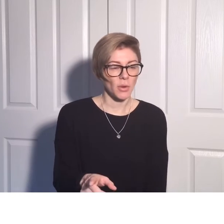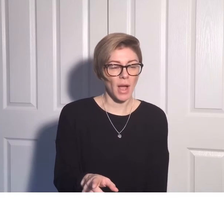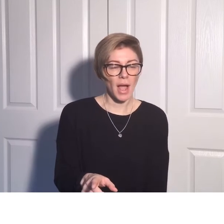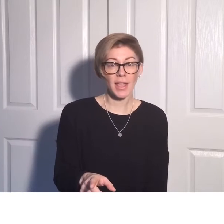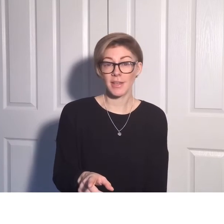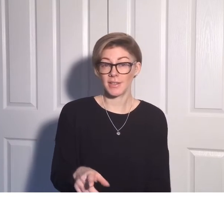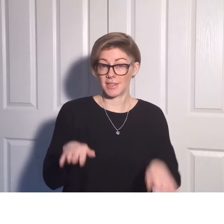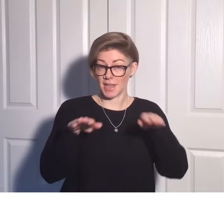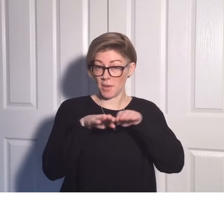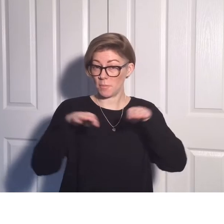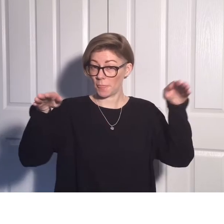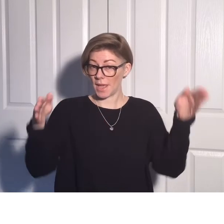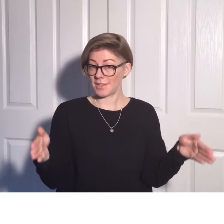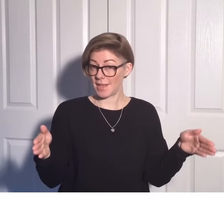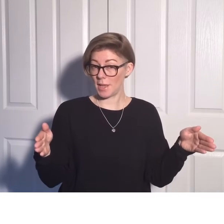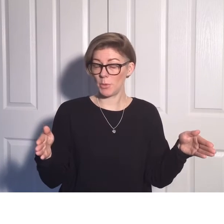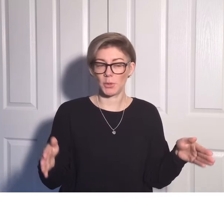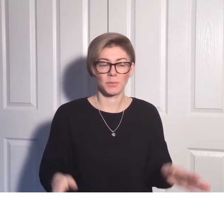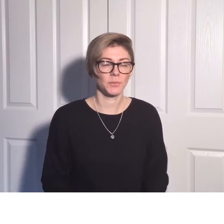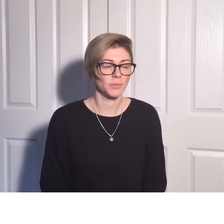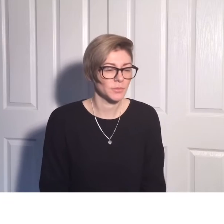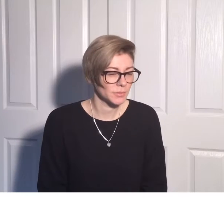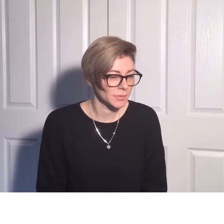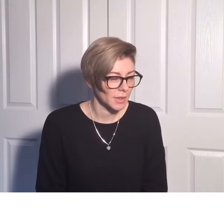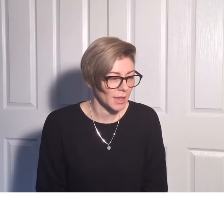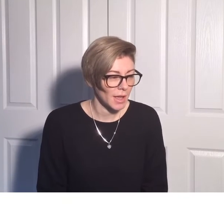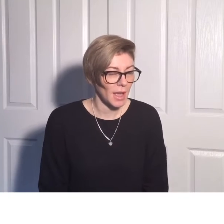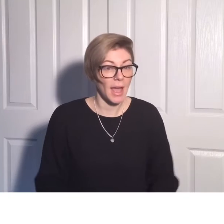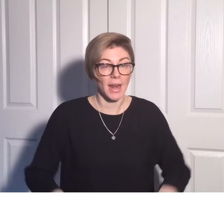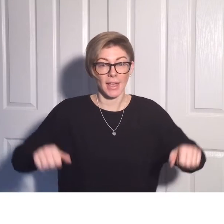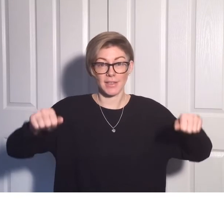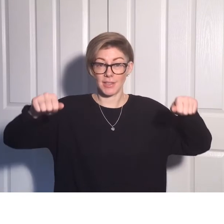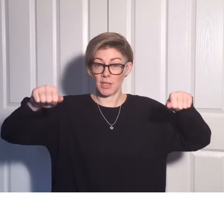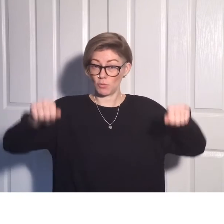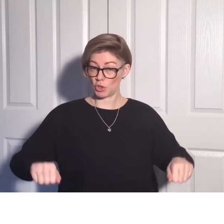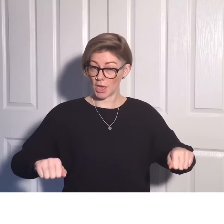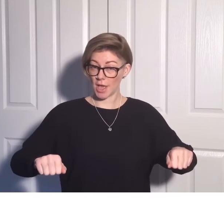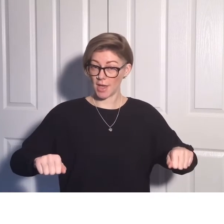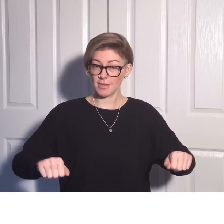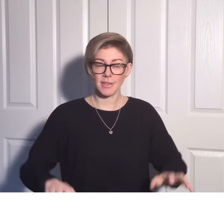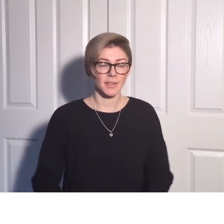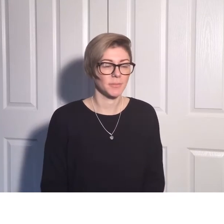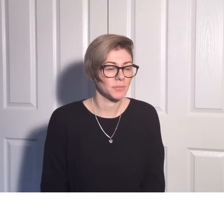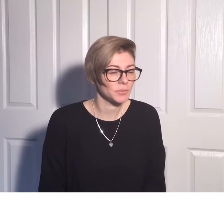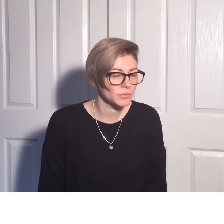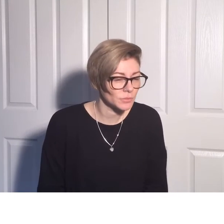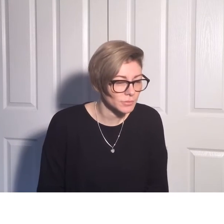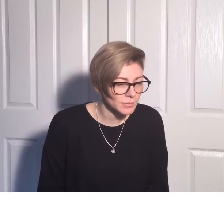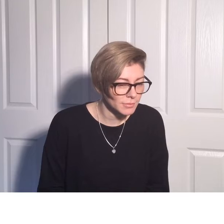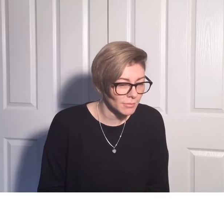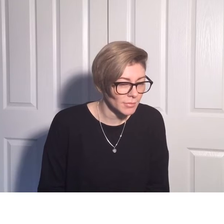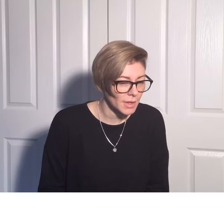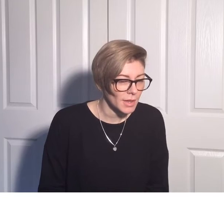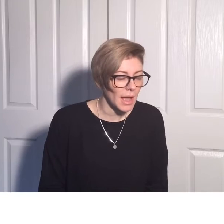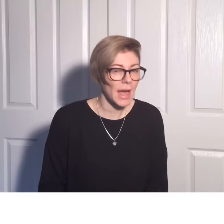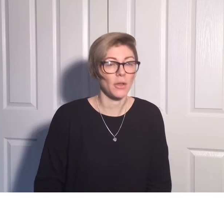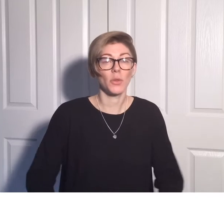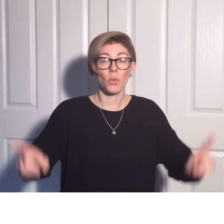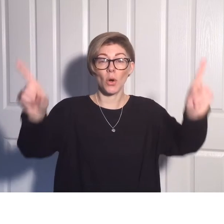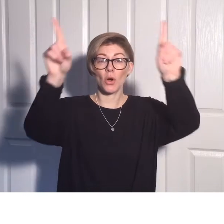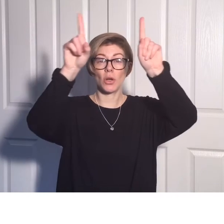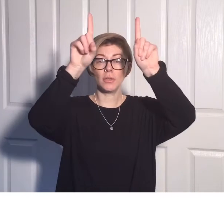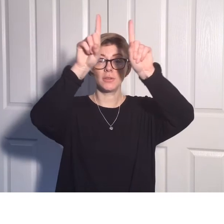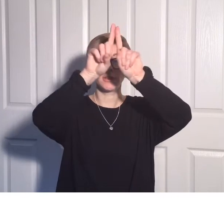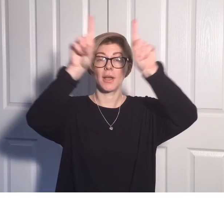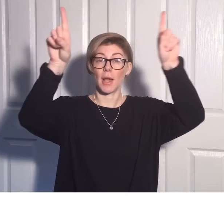So I can see a table. And I can see some chairs. And